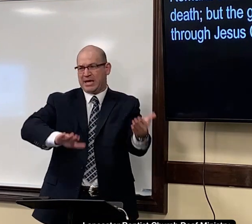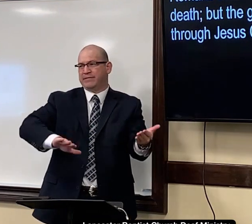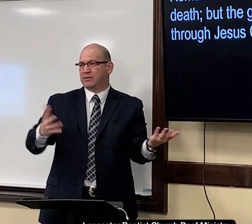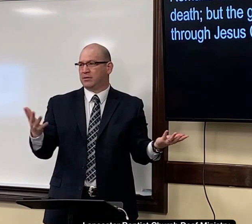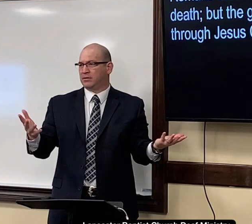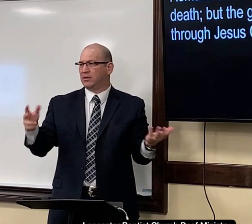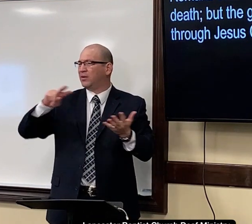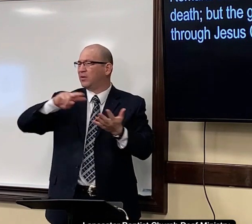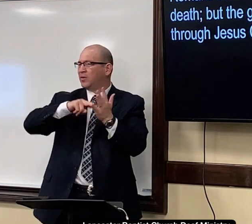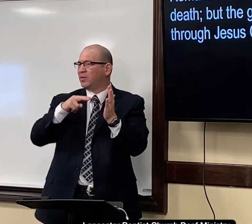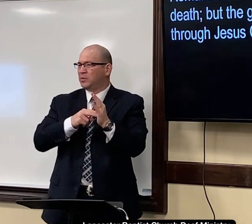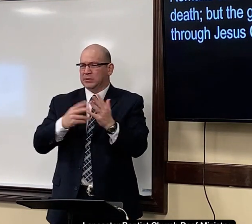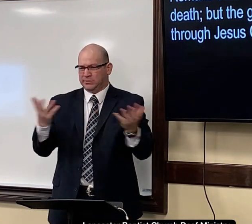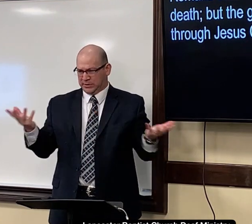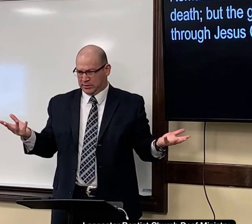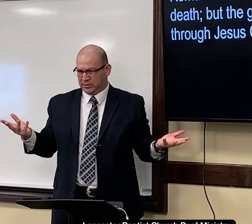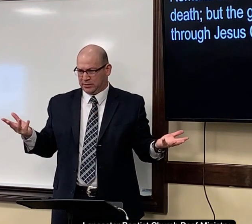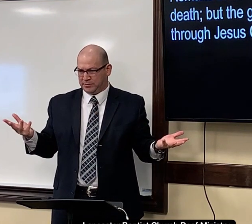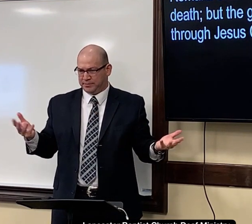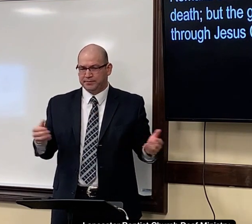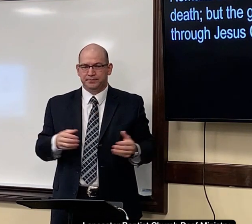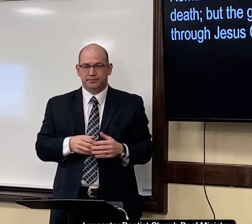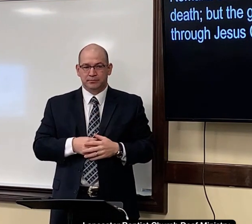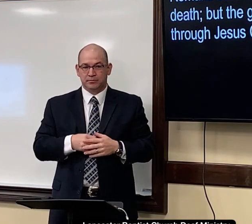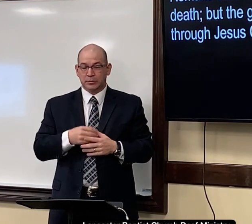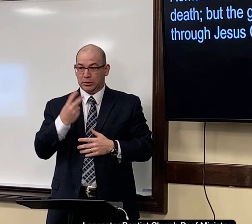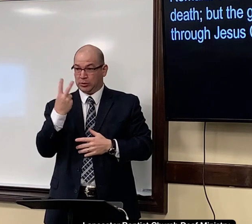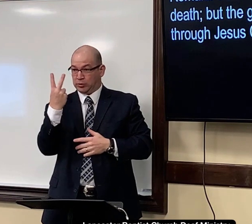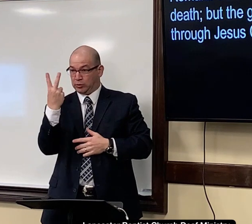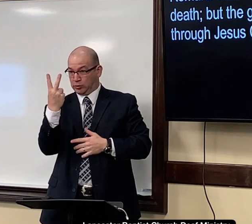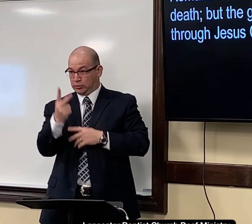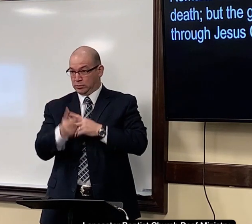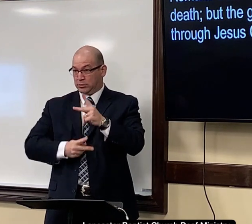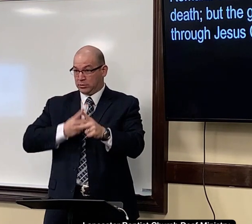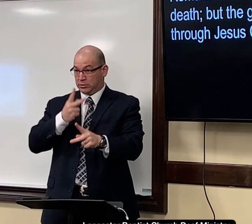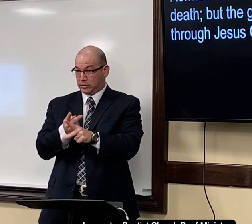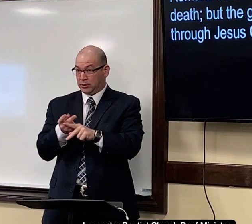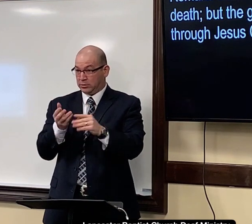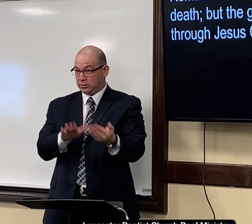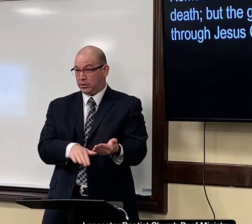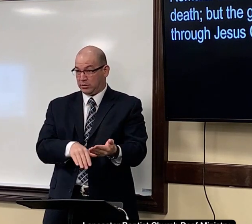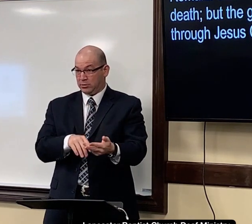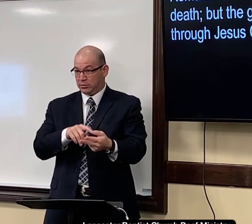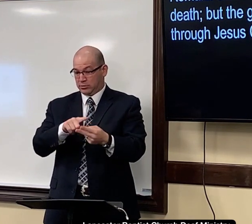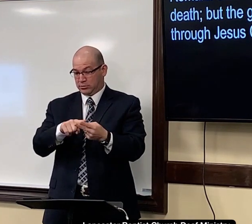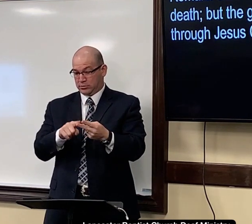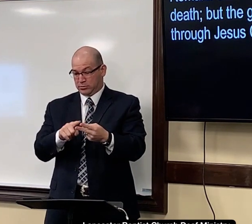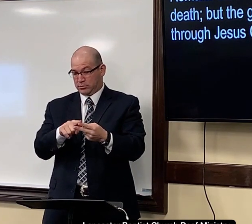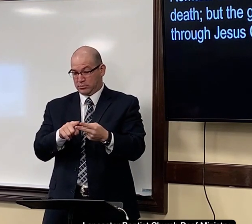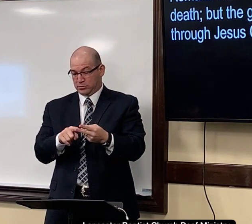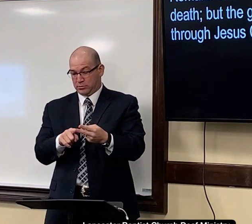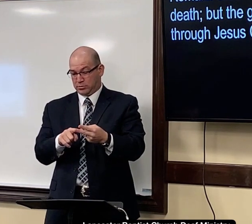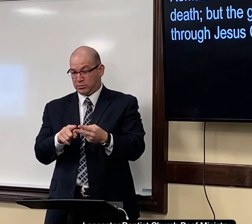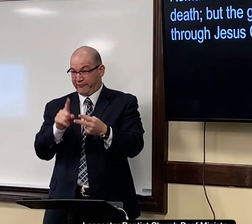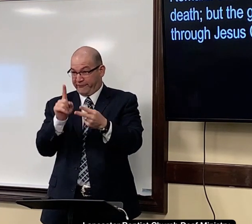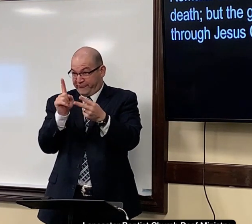Death. What does this mean, death? Now, there are two kinds of death. There are two.